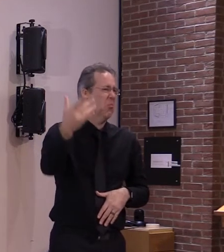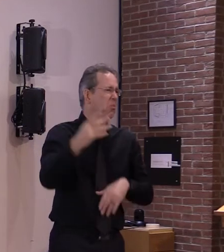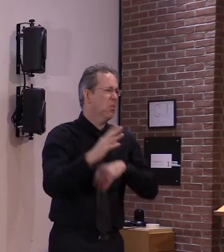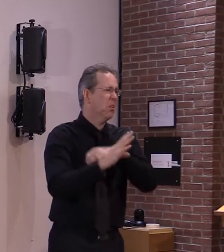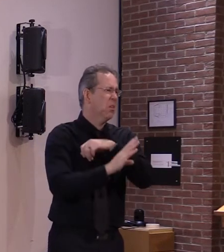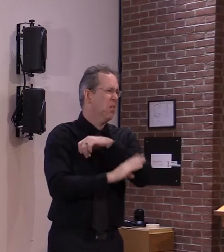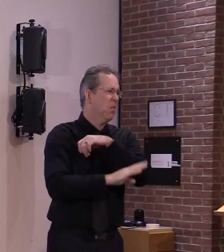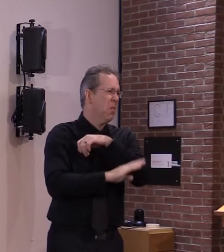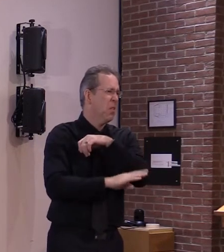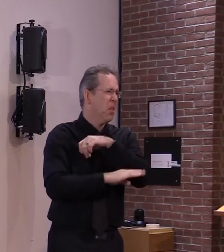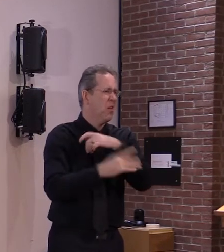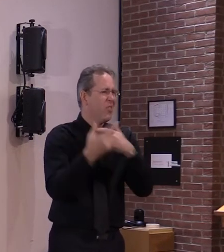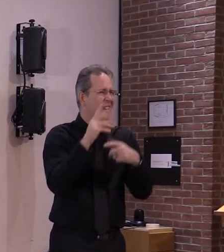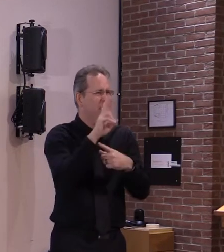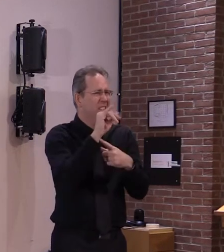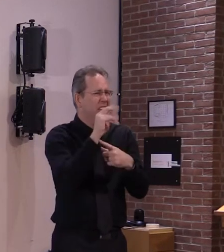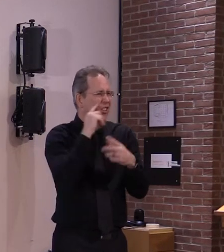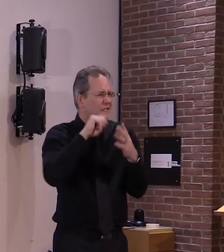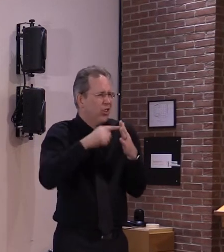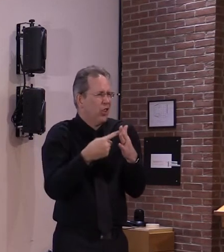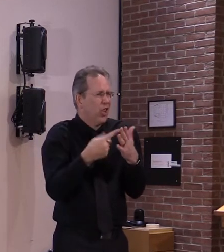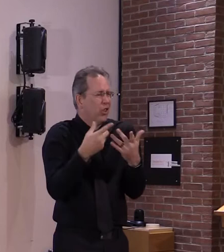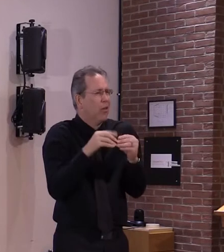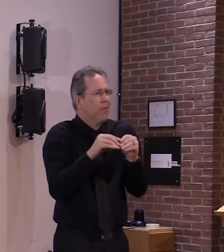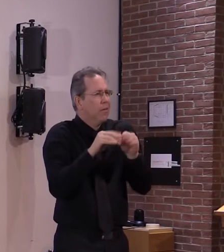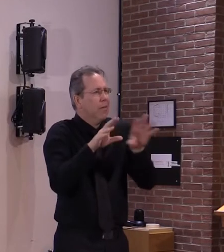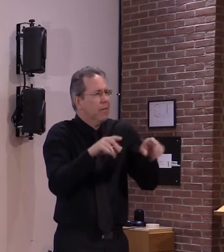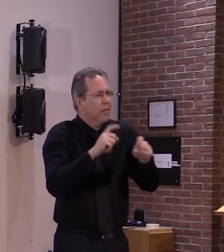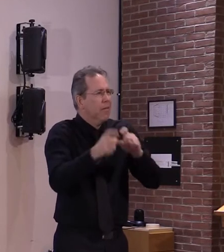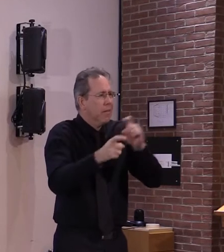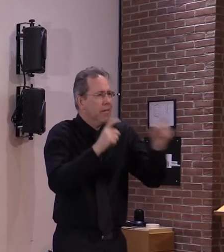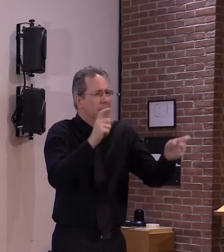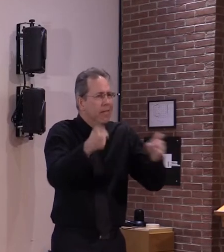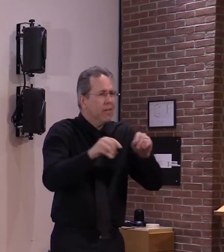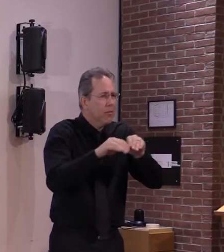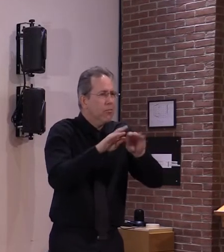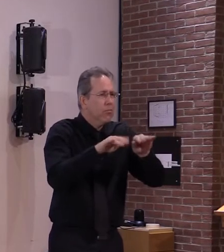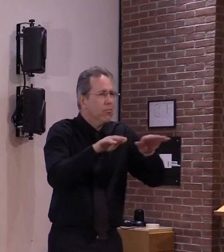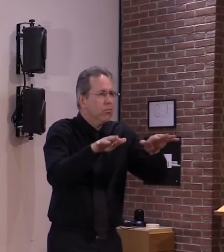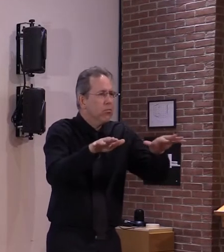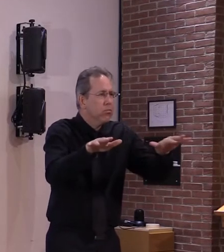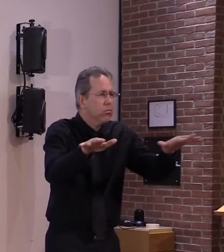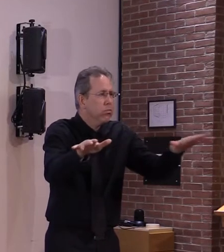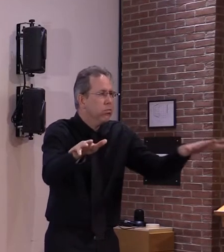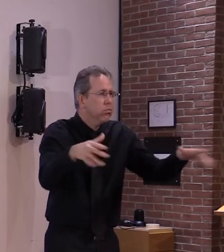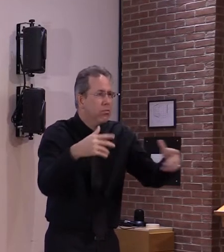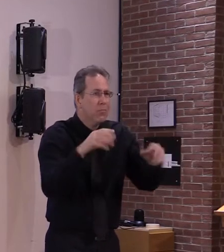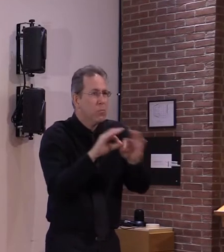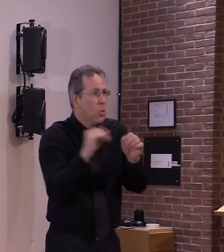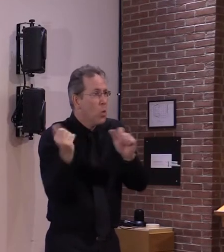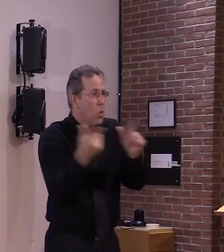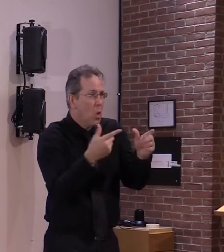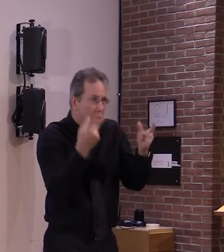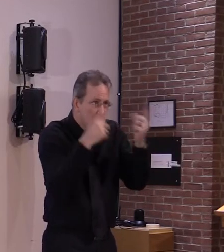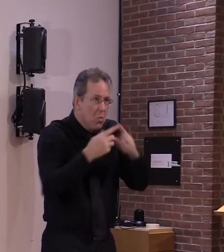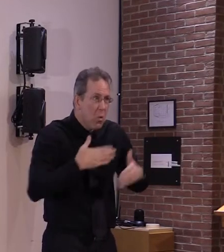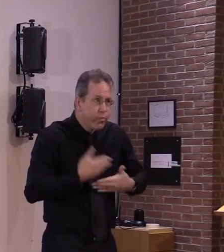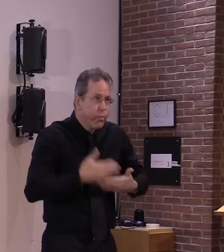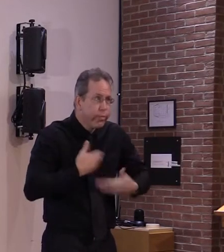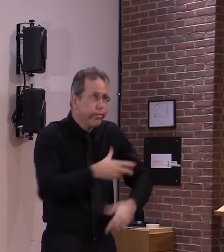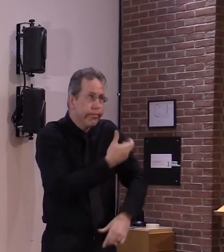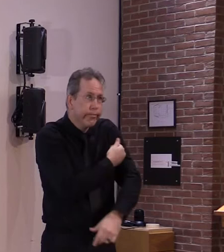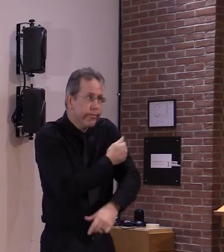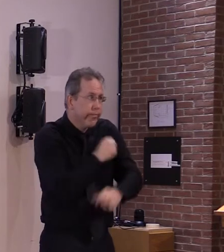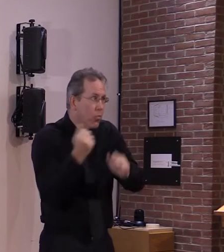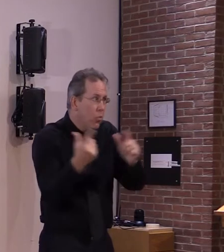but in terms of actually uh changing the current lifestyle that we've learned to lead with masking and